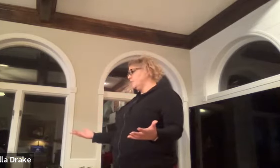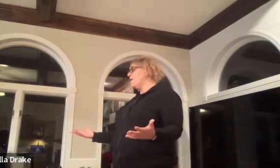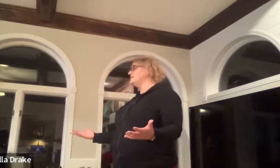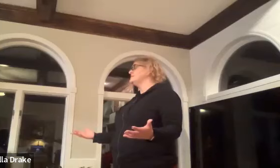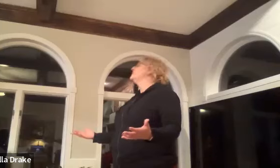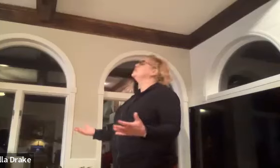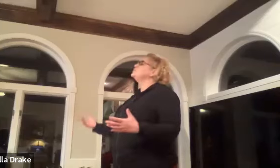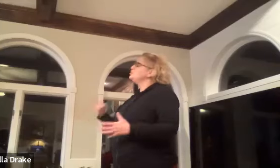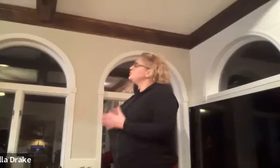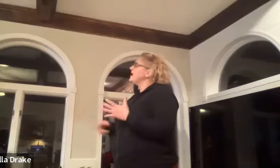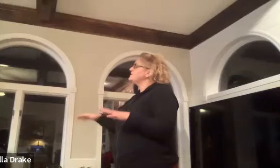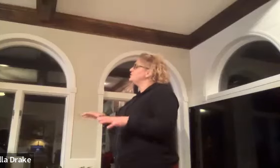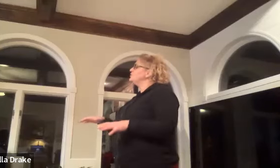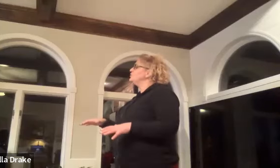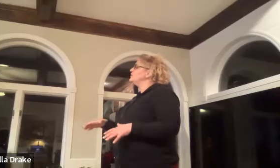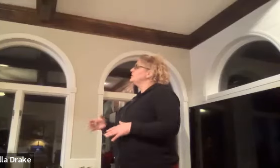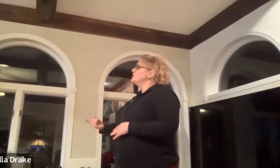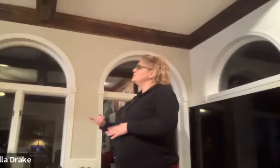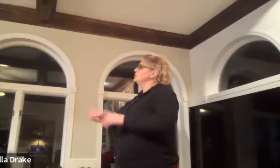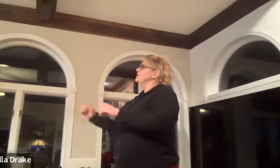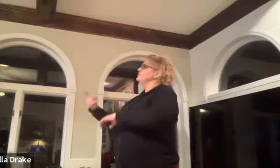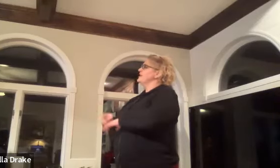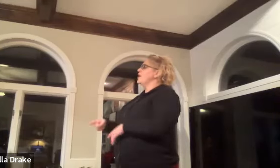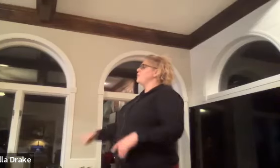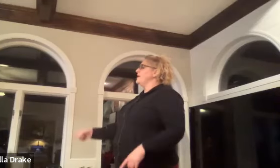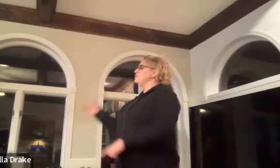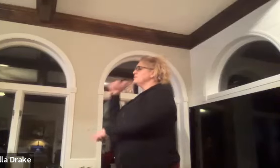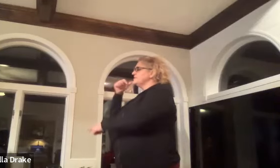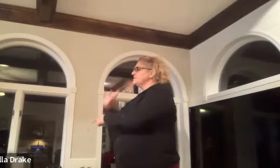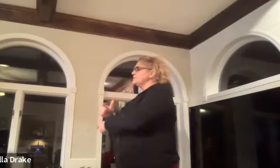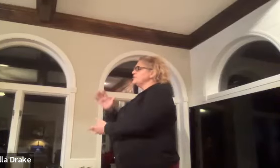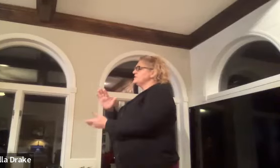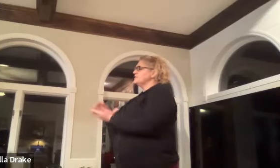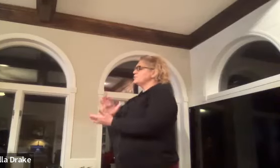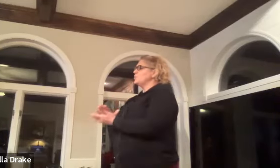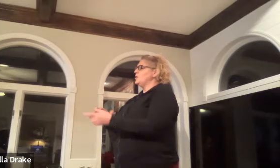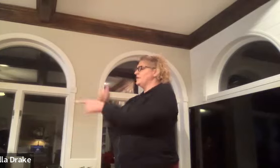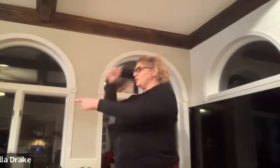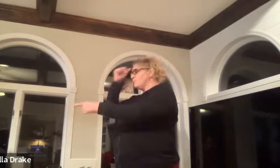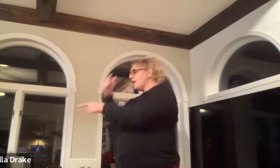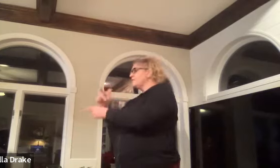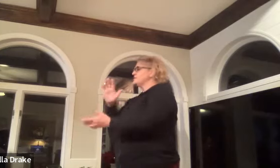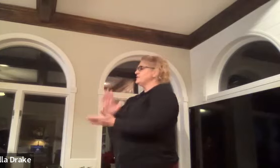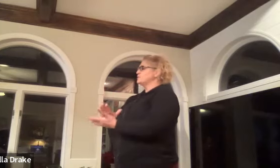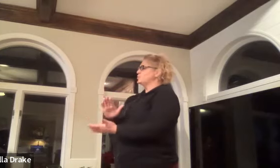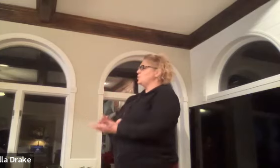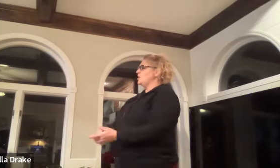what do you like to do during your day when your sister's at school school your brother's at school